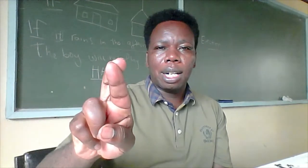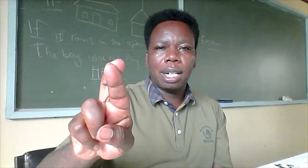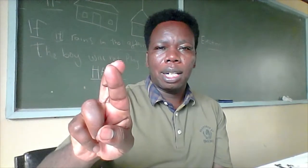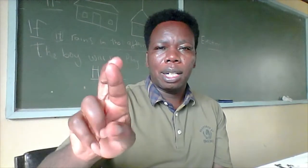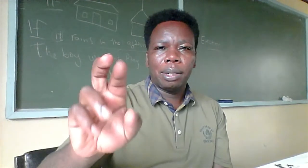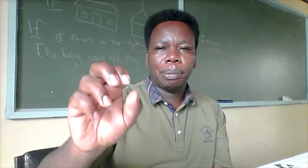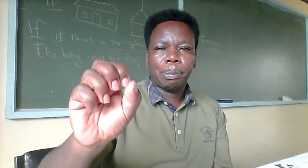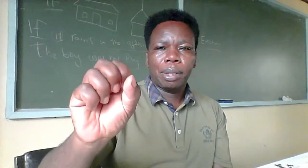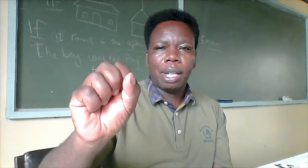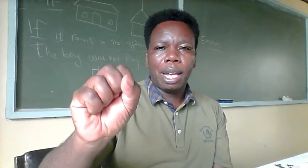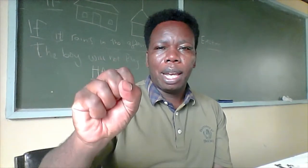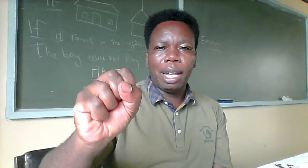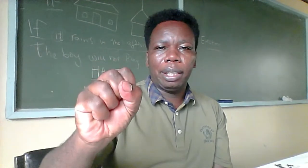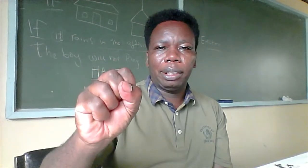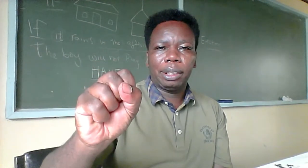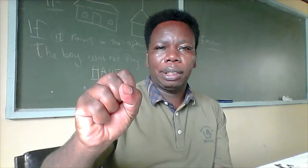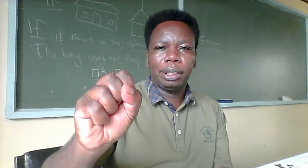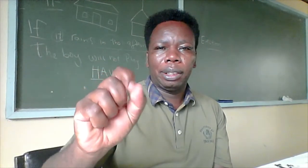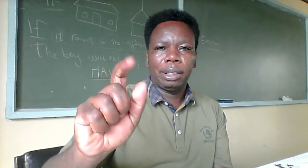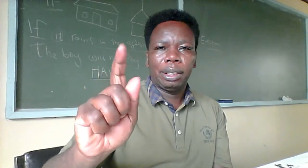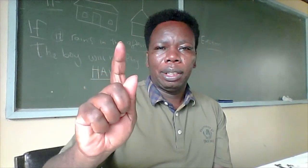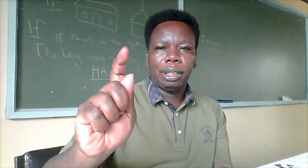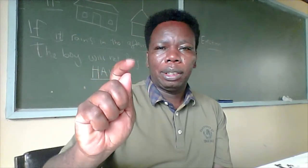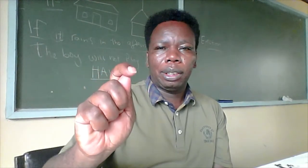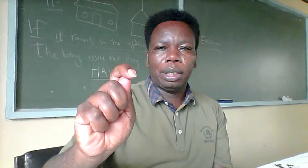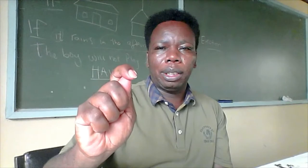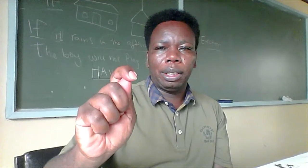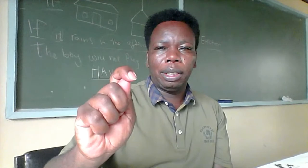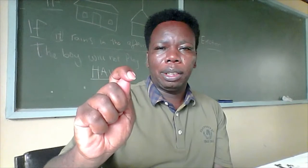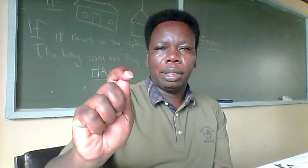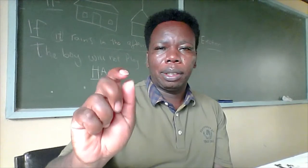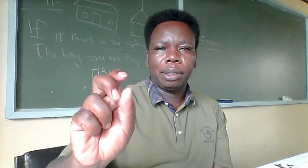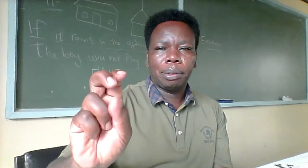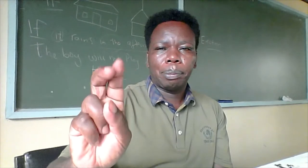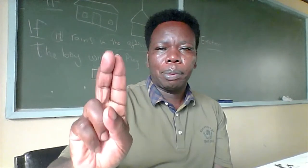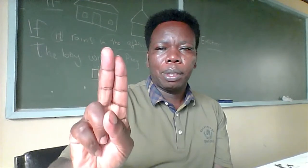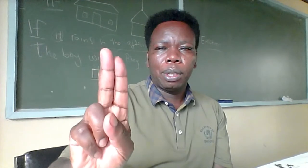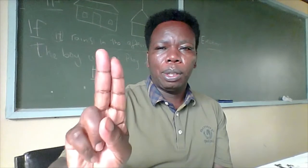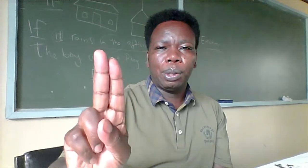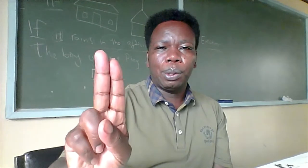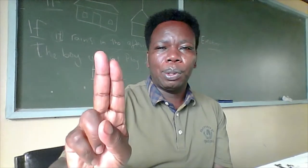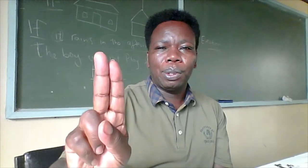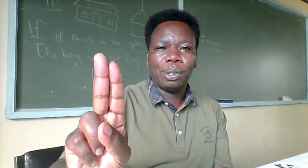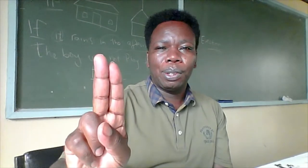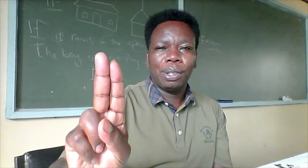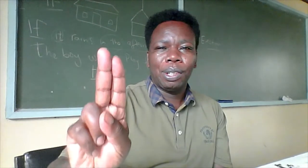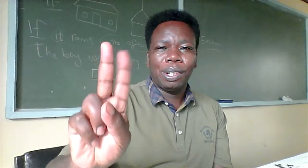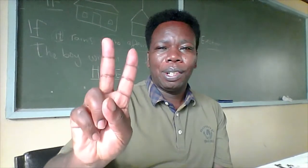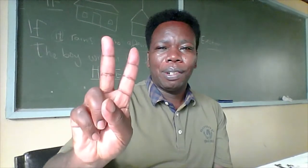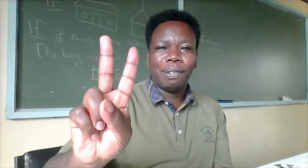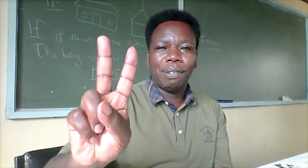s t u v